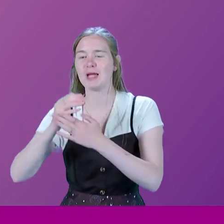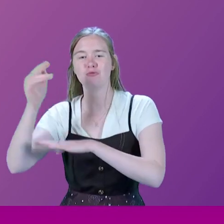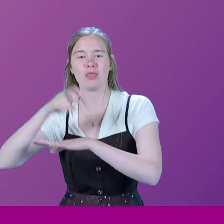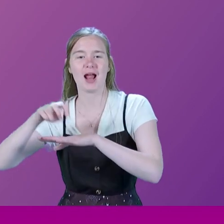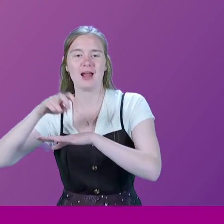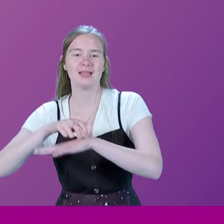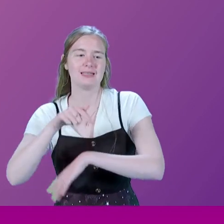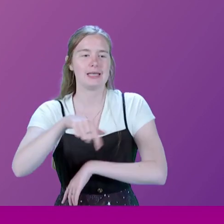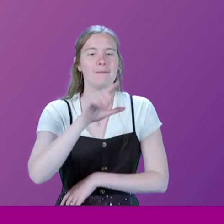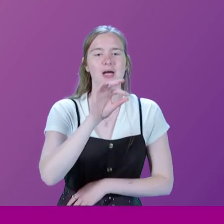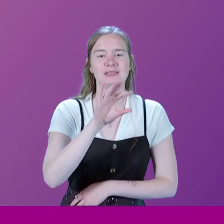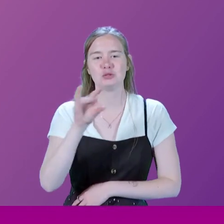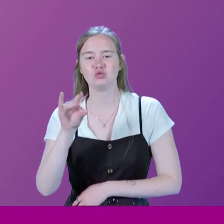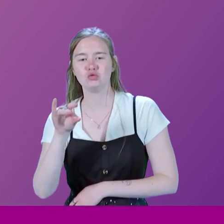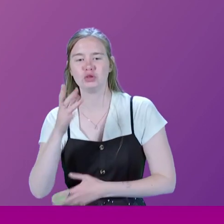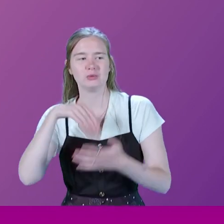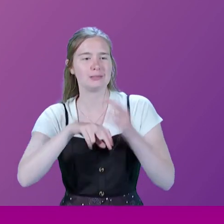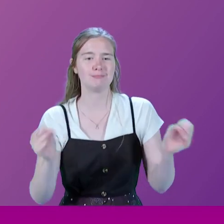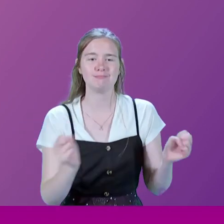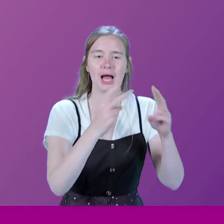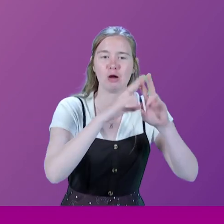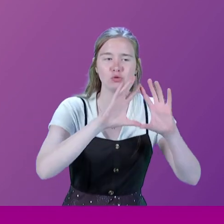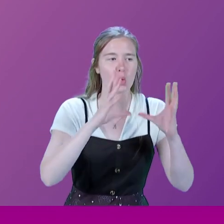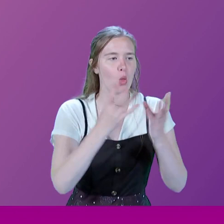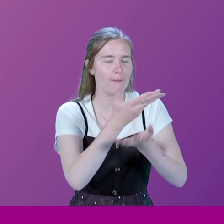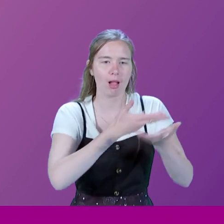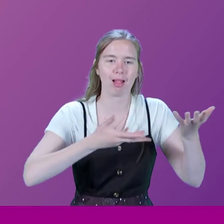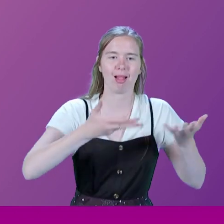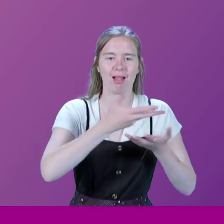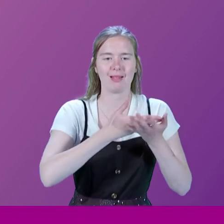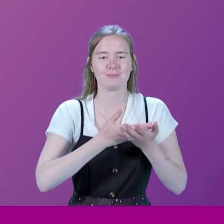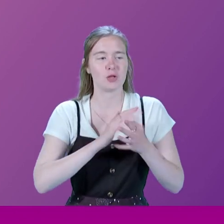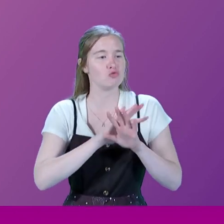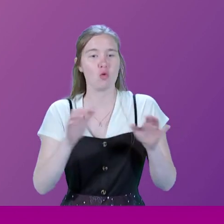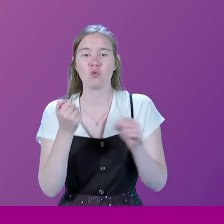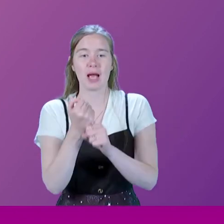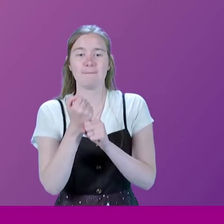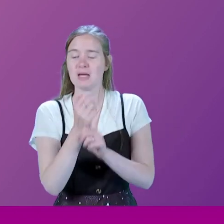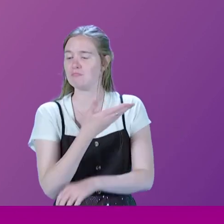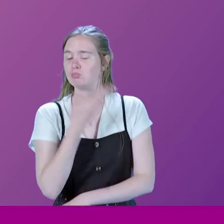Monday, on the Tuesday, she was in Paris at a global summit. She did no campaigning at all.